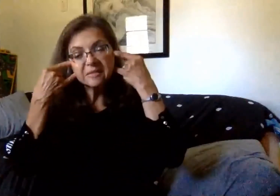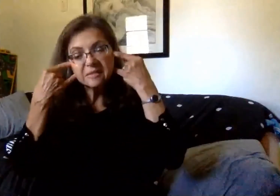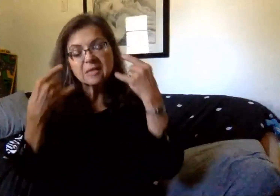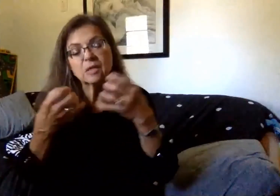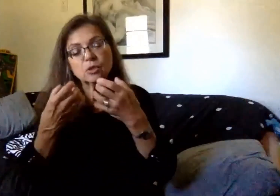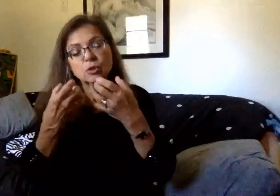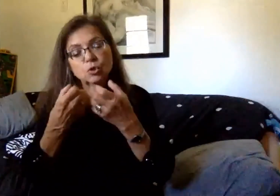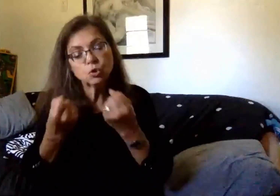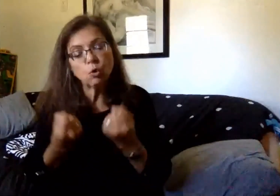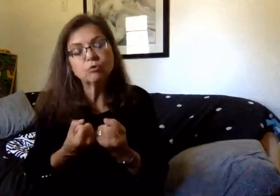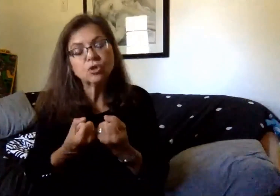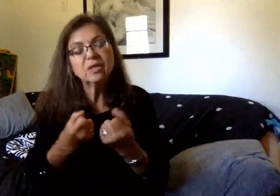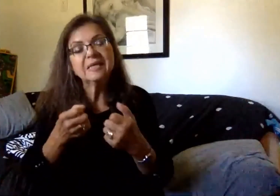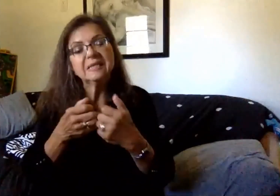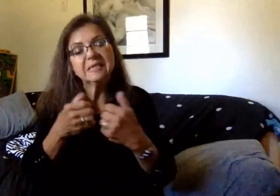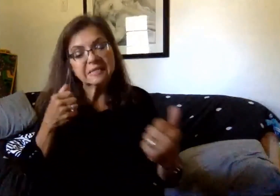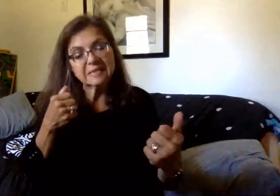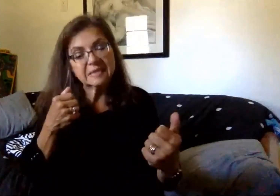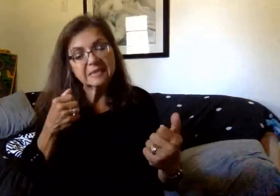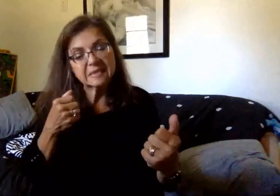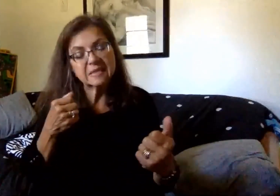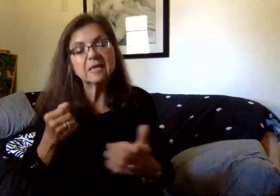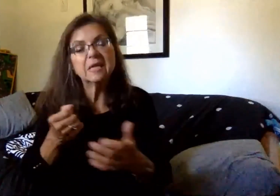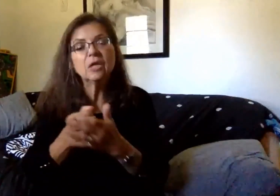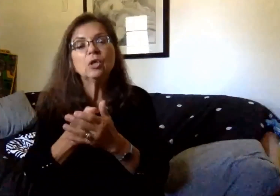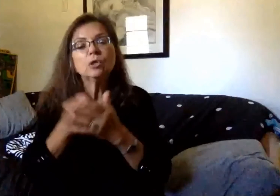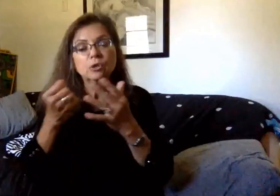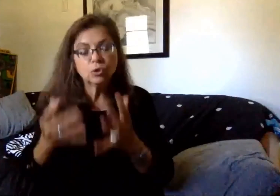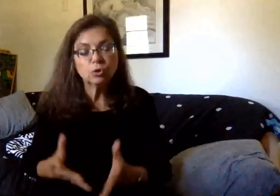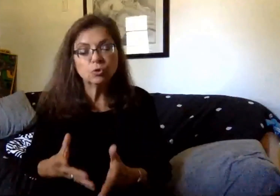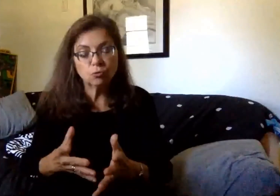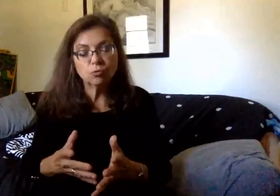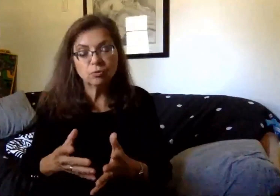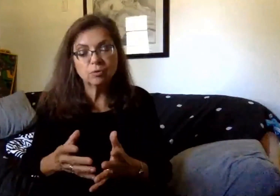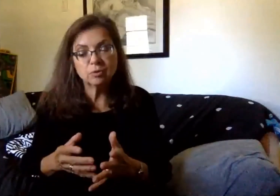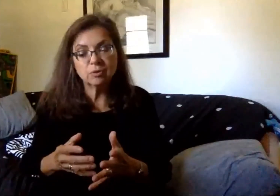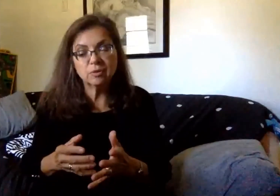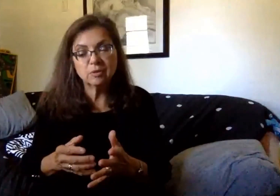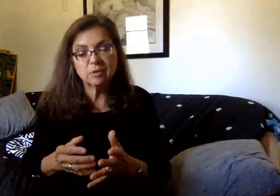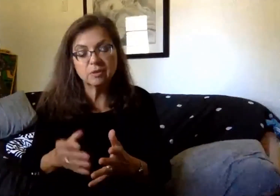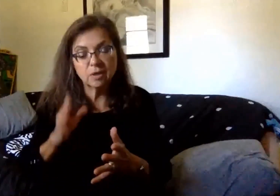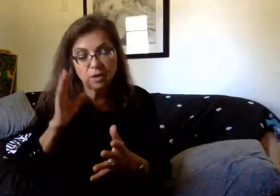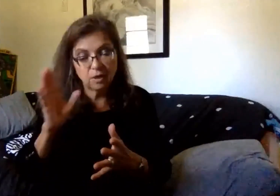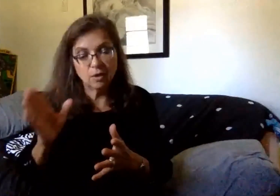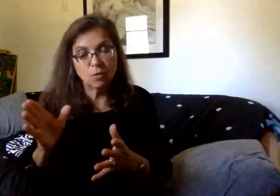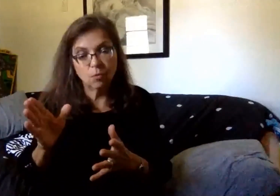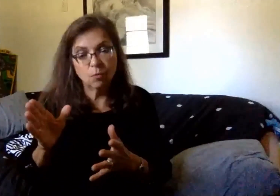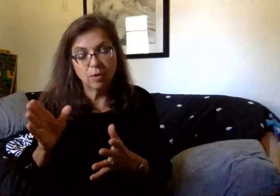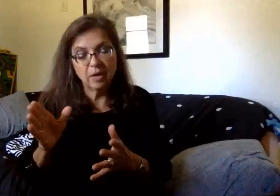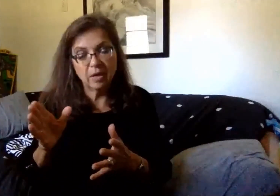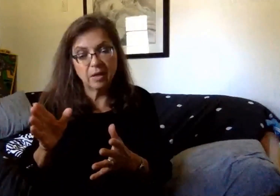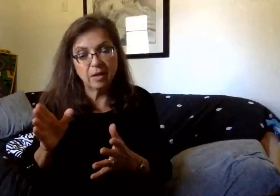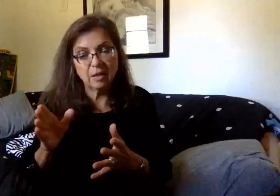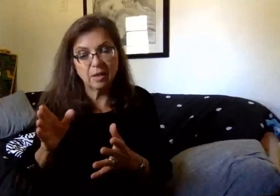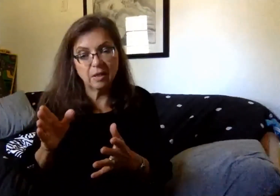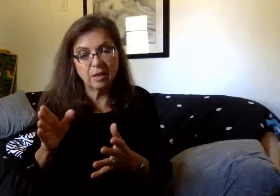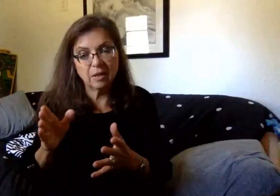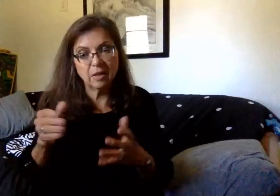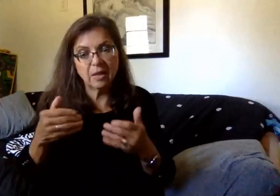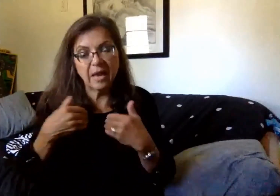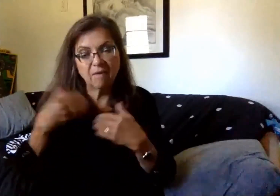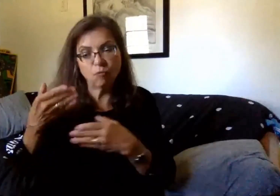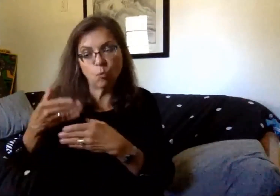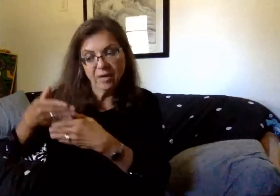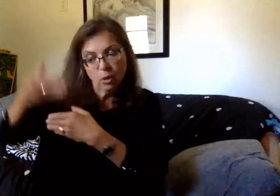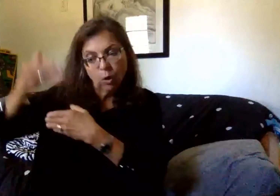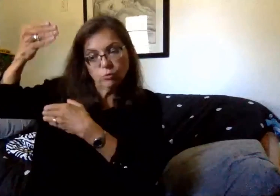distant. The students will be also, besides masks, the buses will run with windows open if it